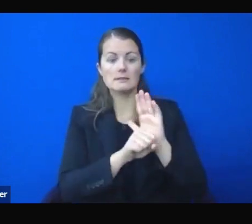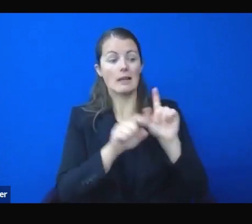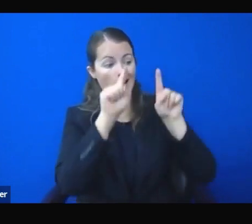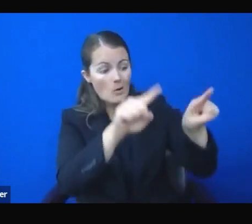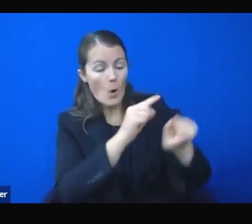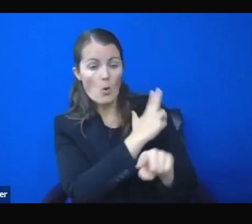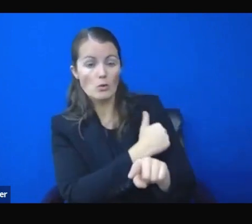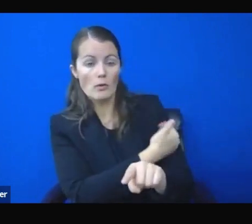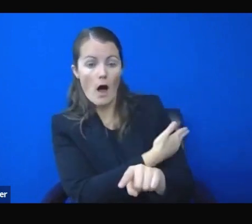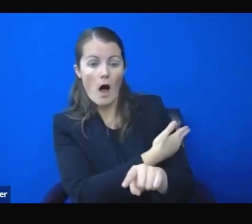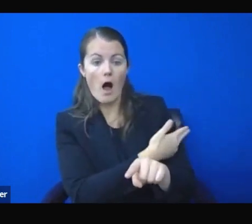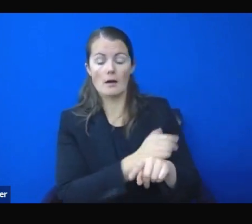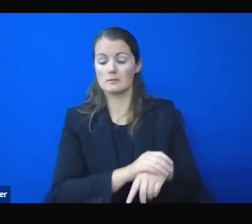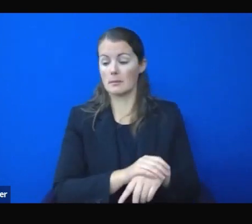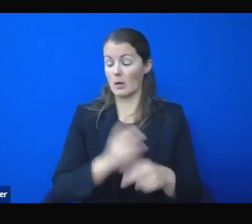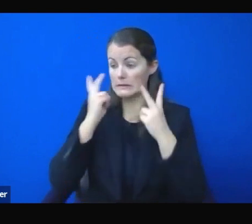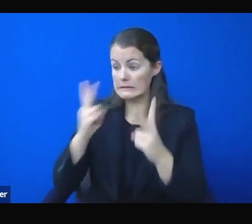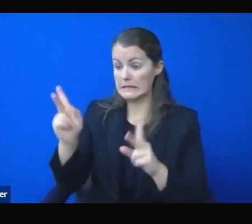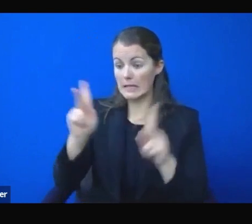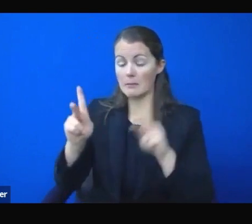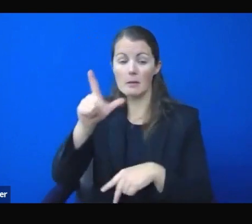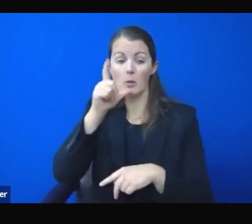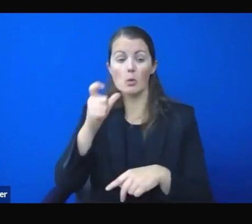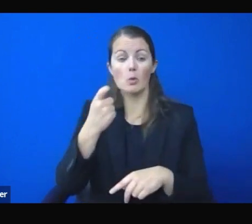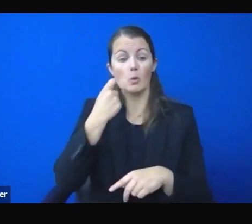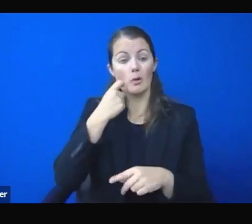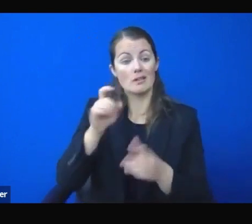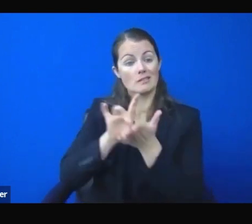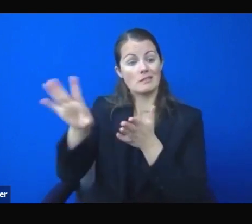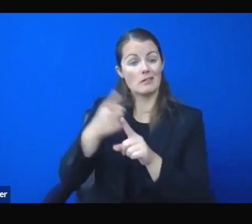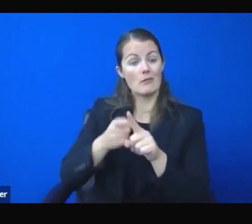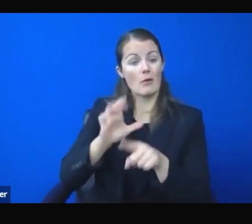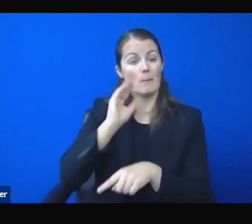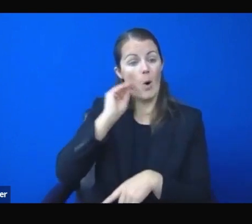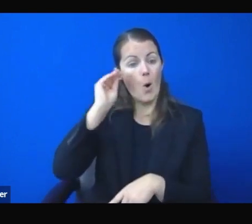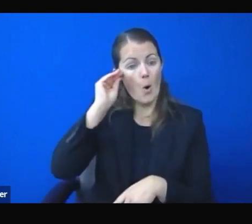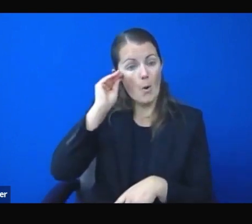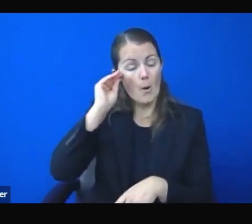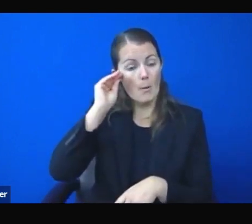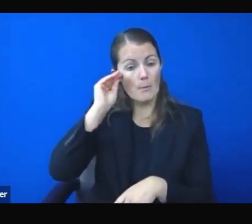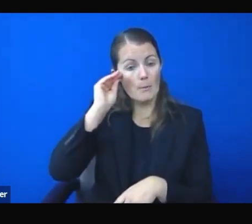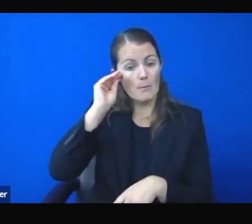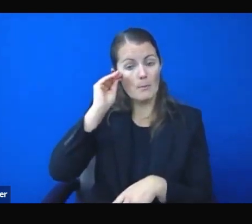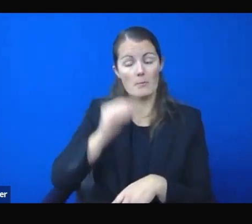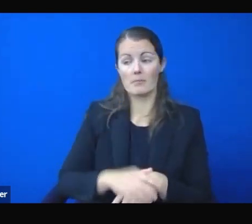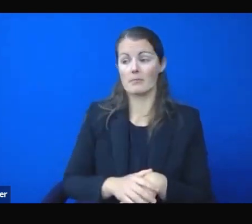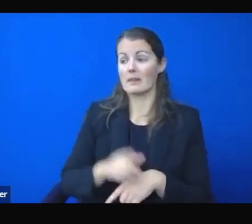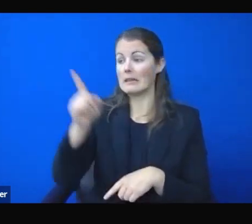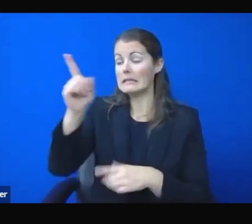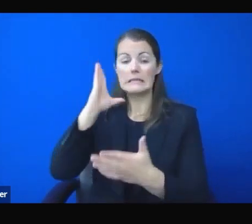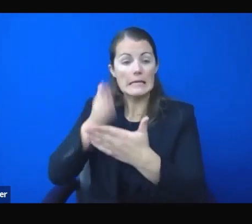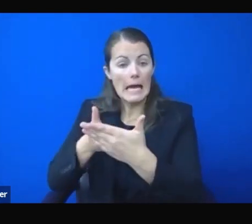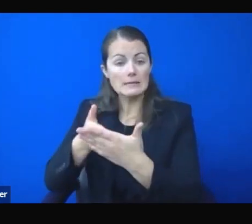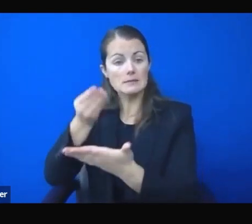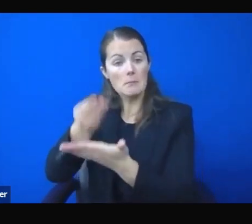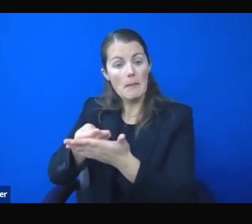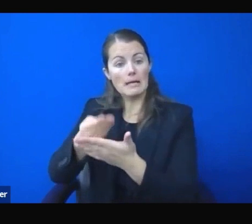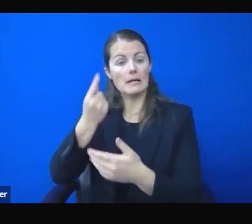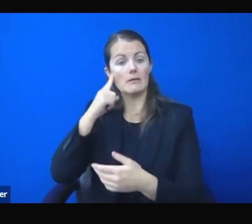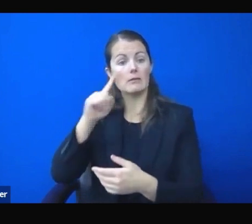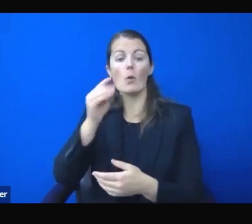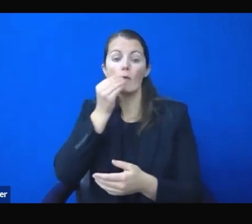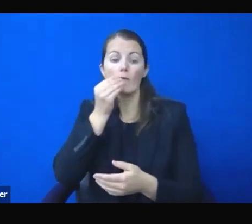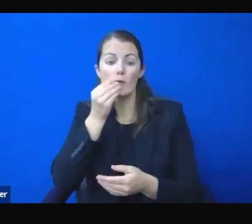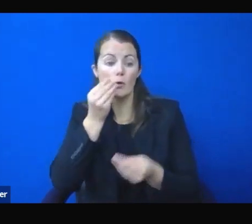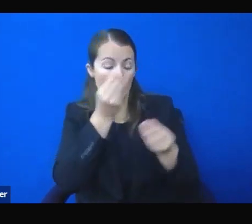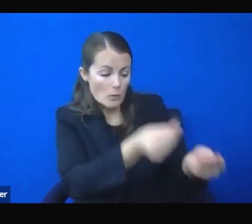When he opposes money for state and local governments, he opposes money for food, for unemployment, for health